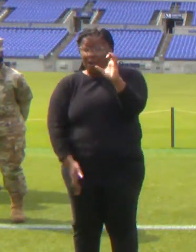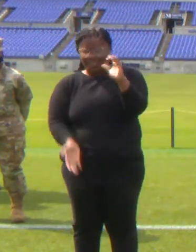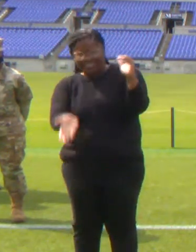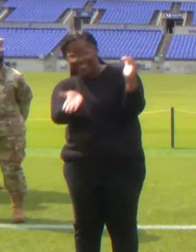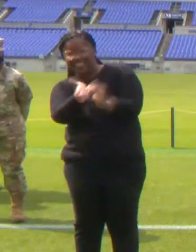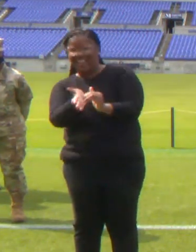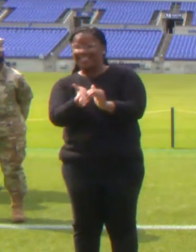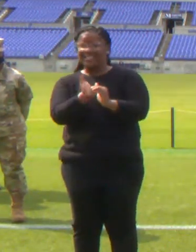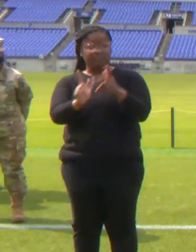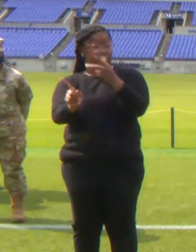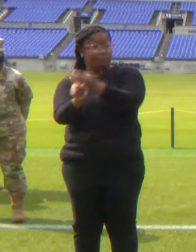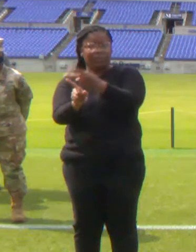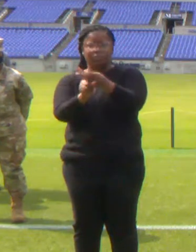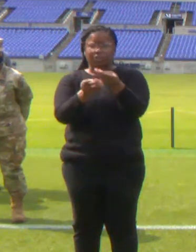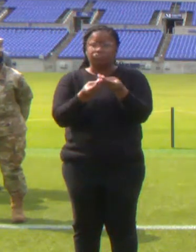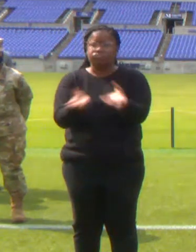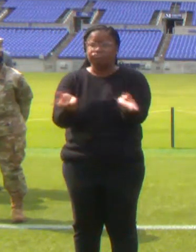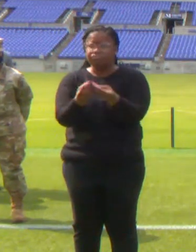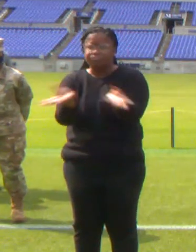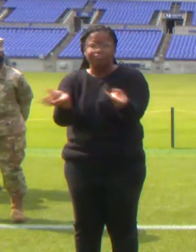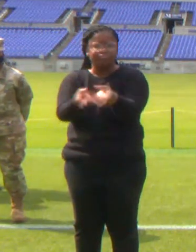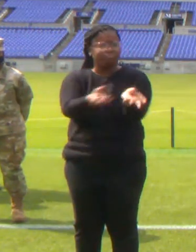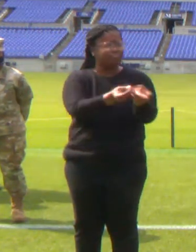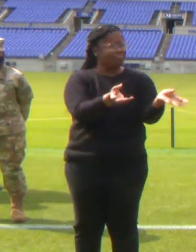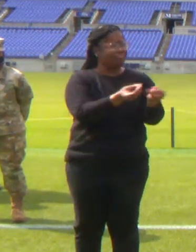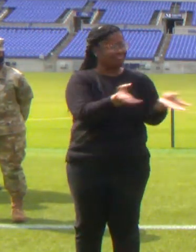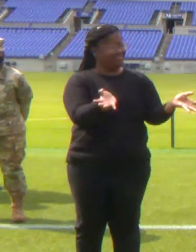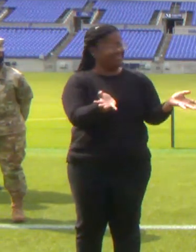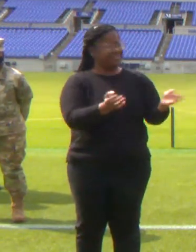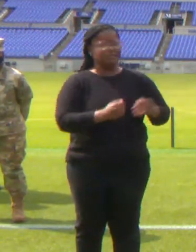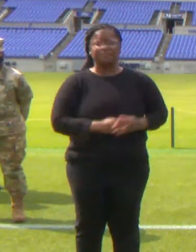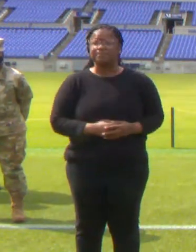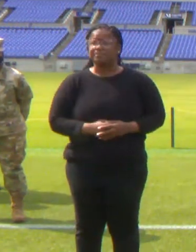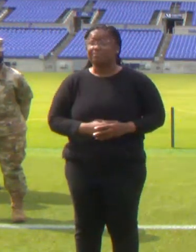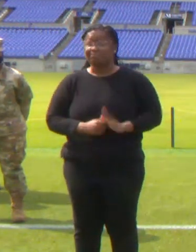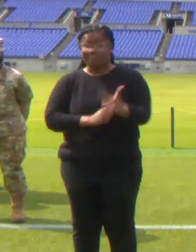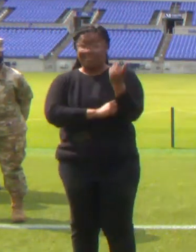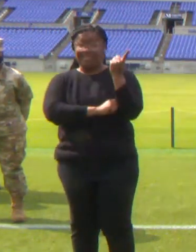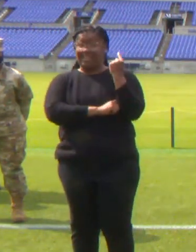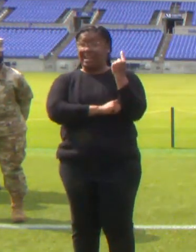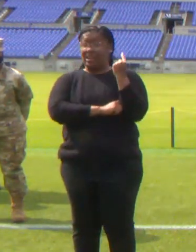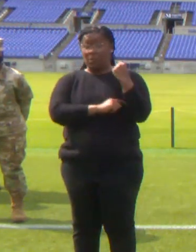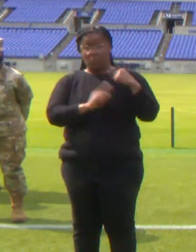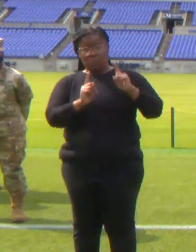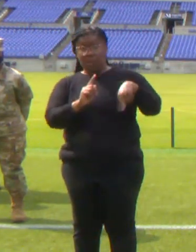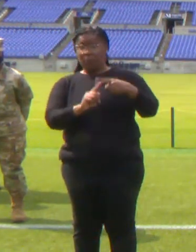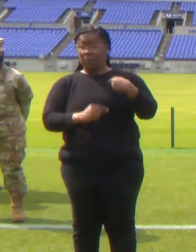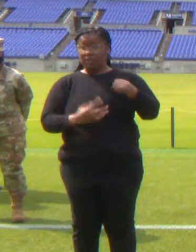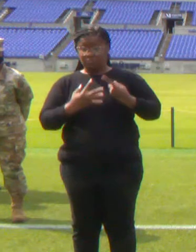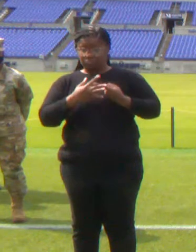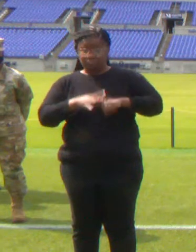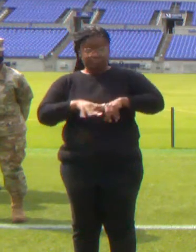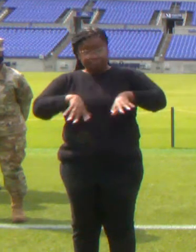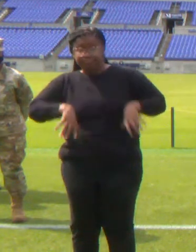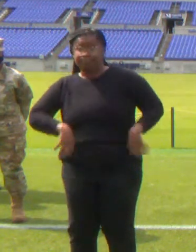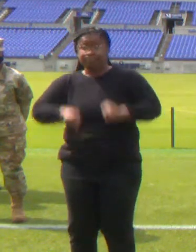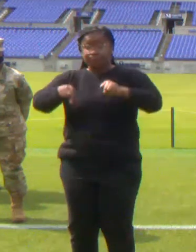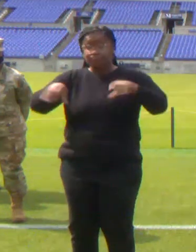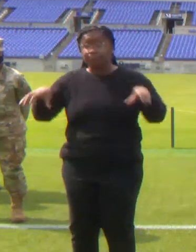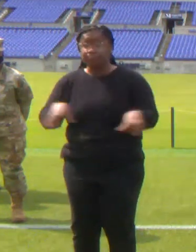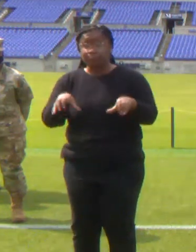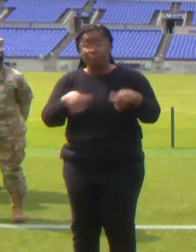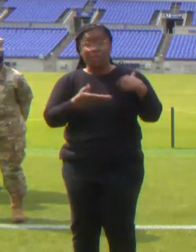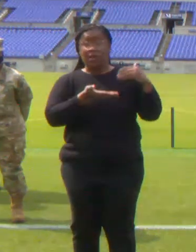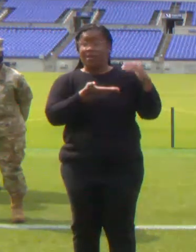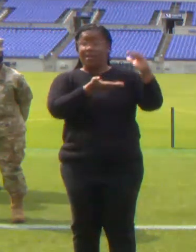given. Last year, when we first began to take unprecedented actions to bring our entire public health